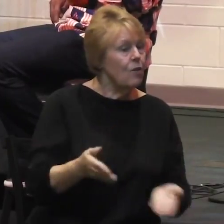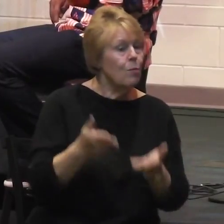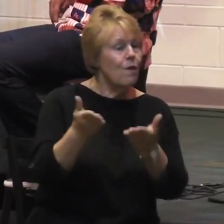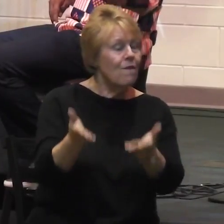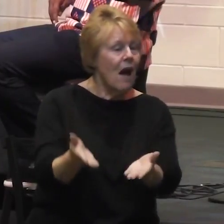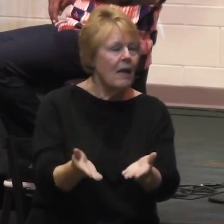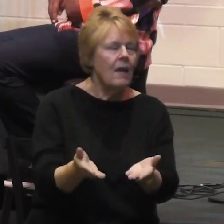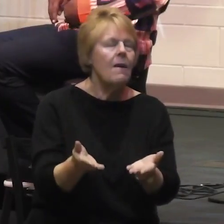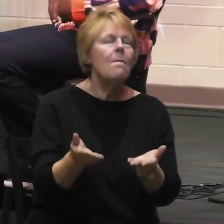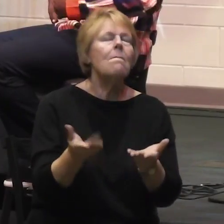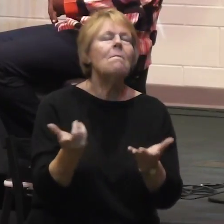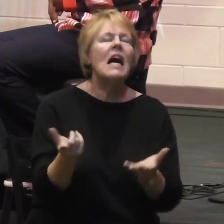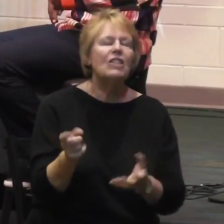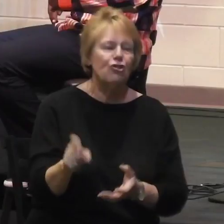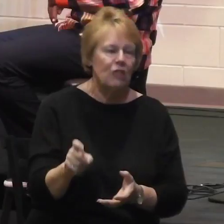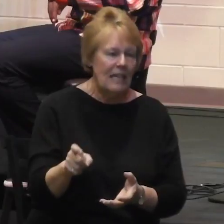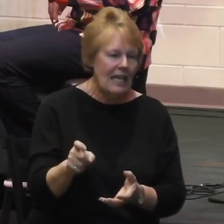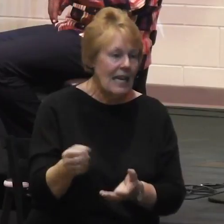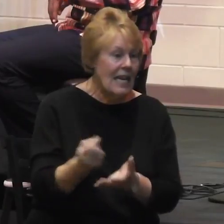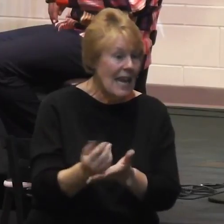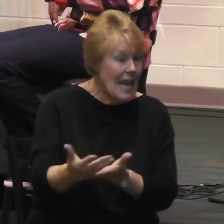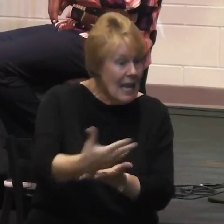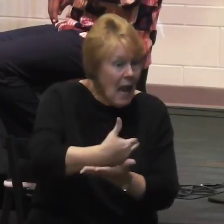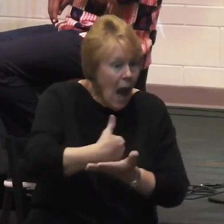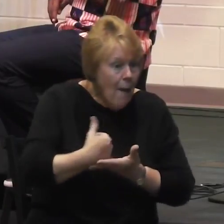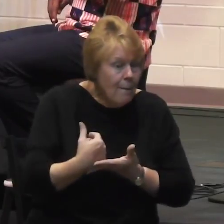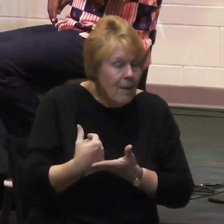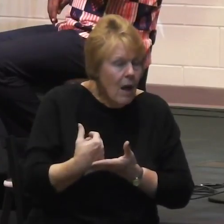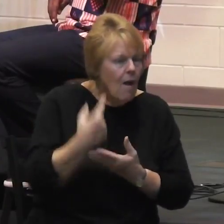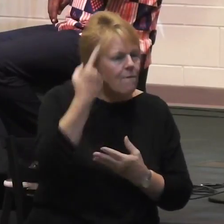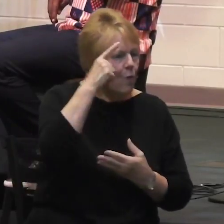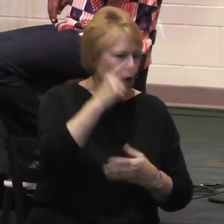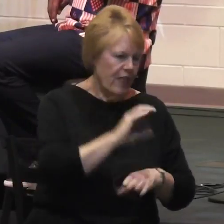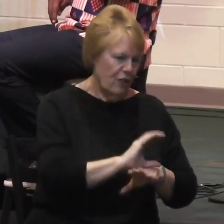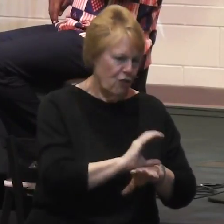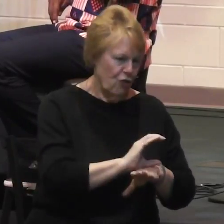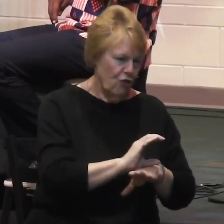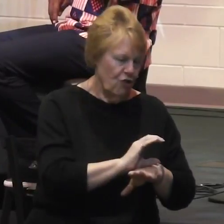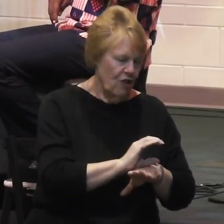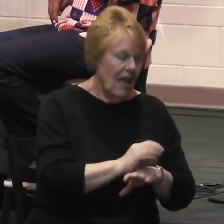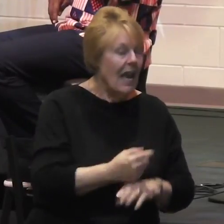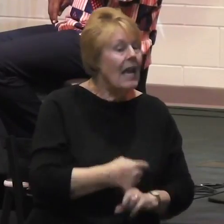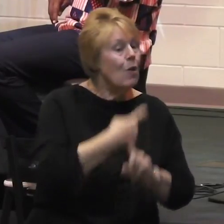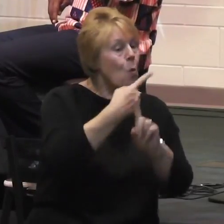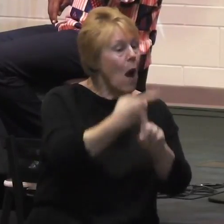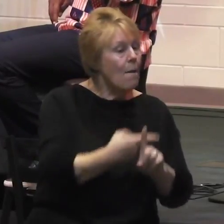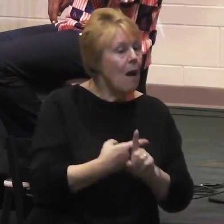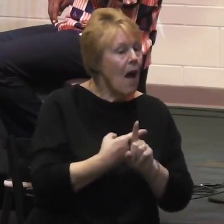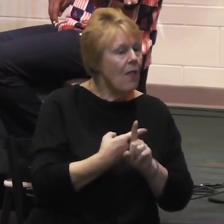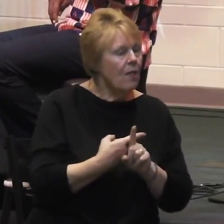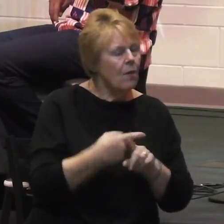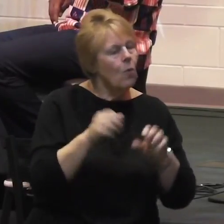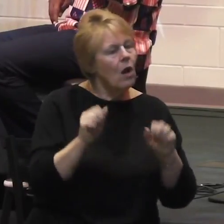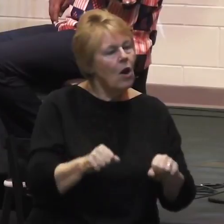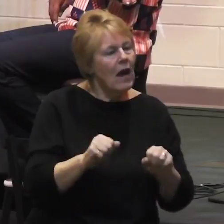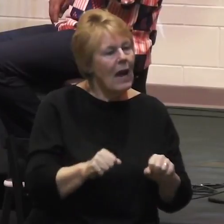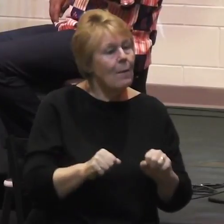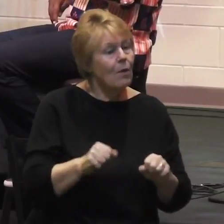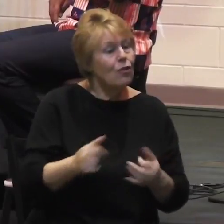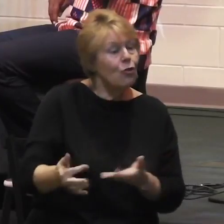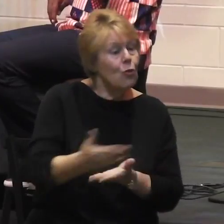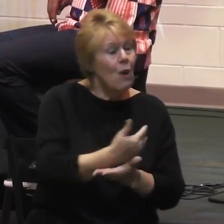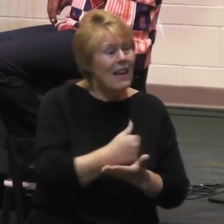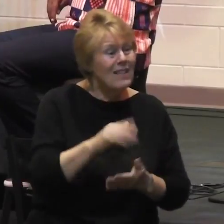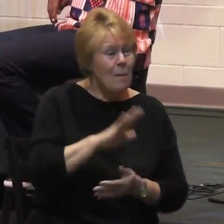-needed income to the church. Because in a month, we are able to raise about 25% of our